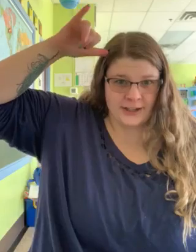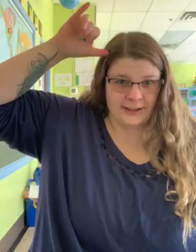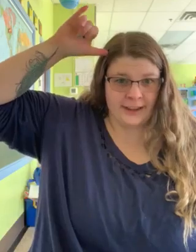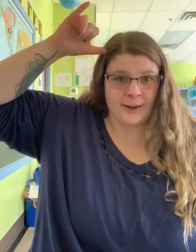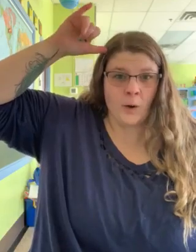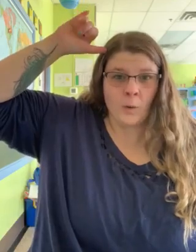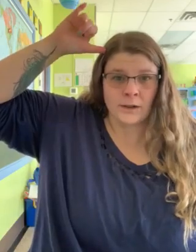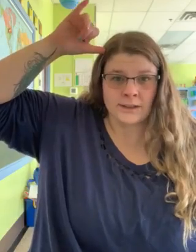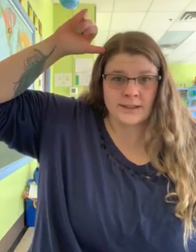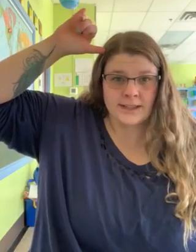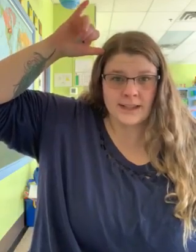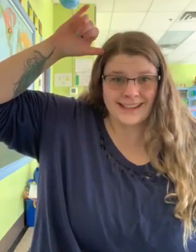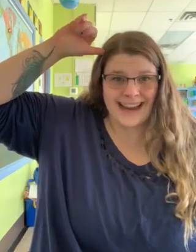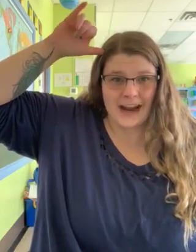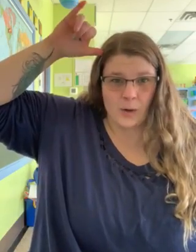it like they're horns. Cow.